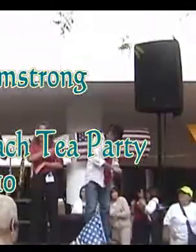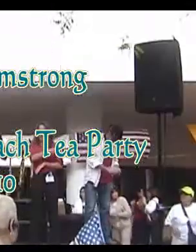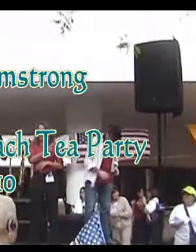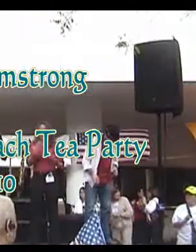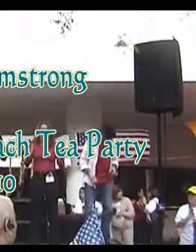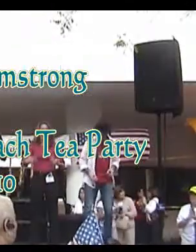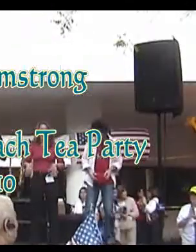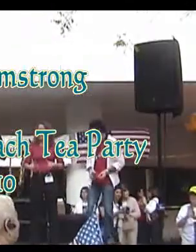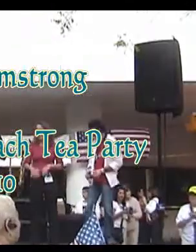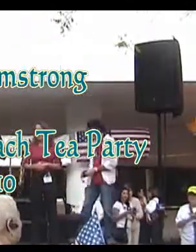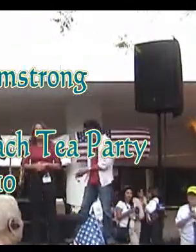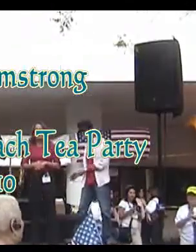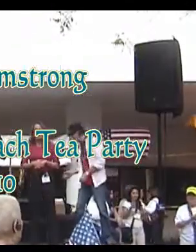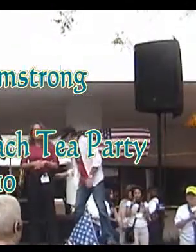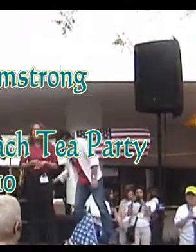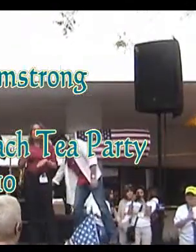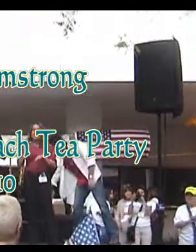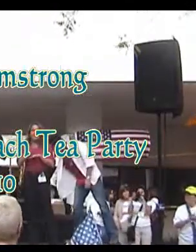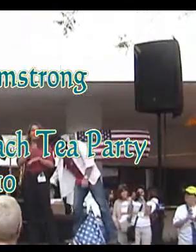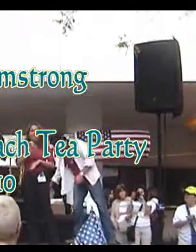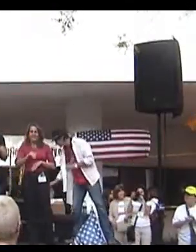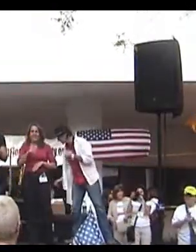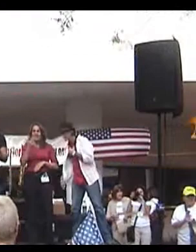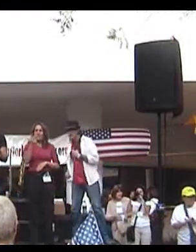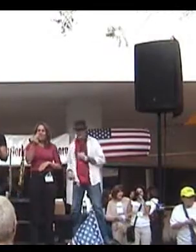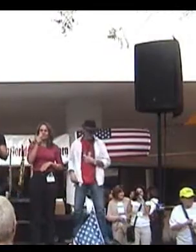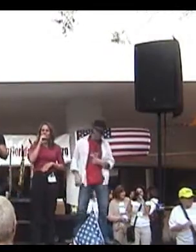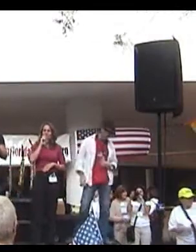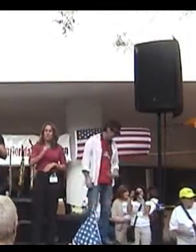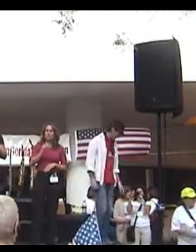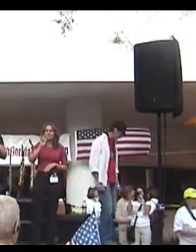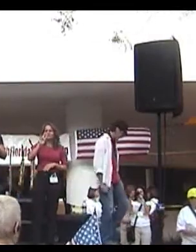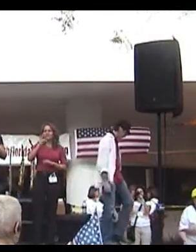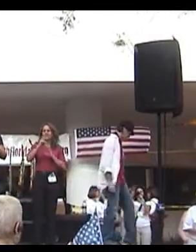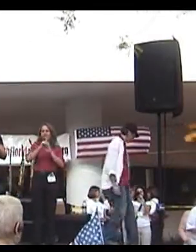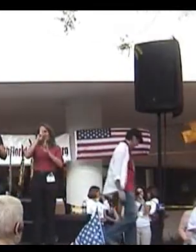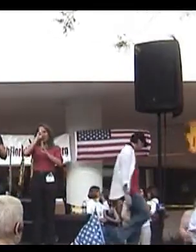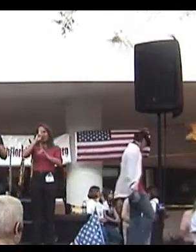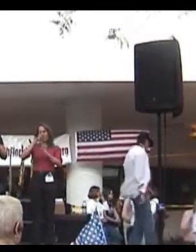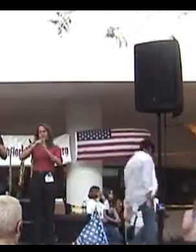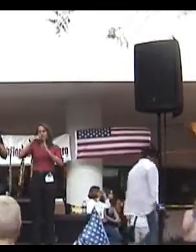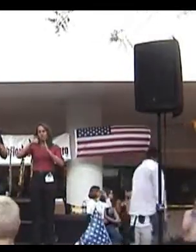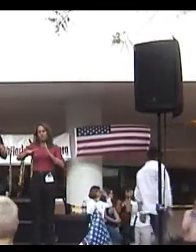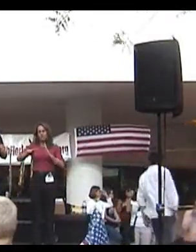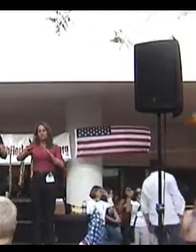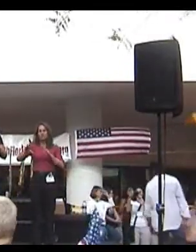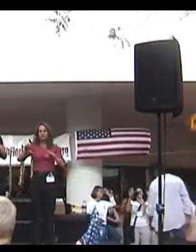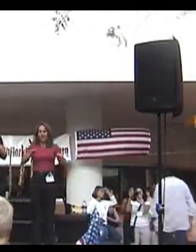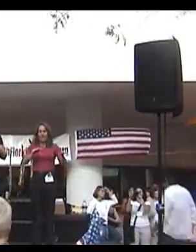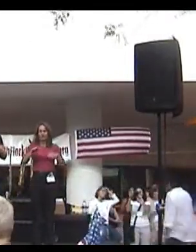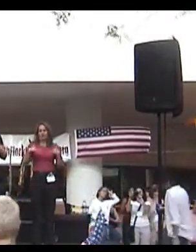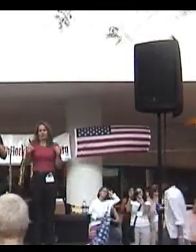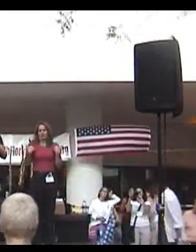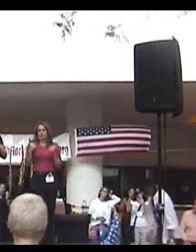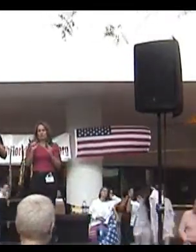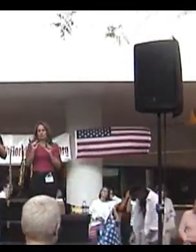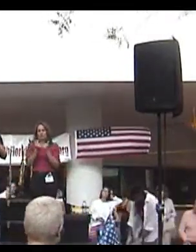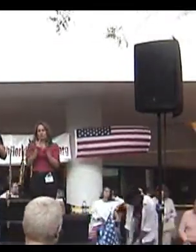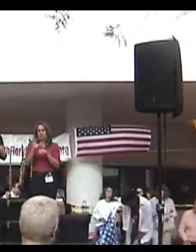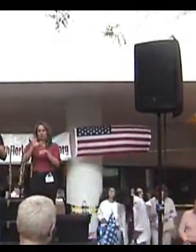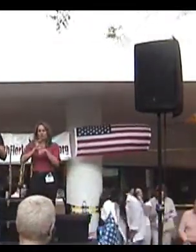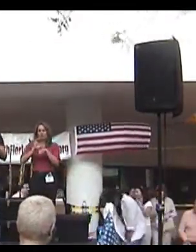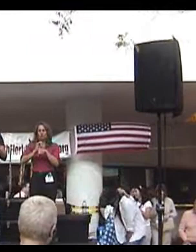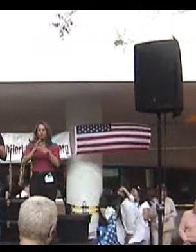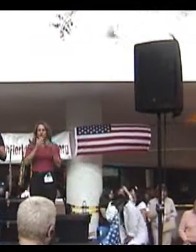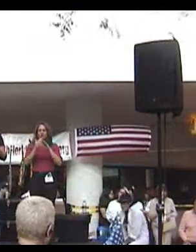I'll tell you how you follow it. You follow it with a 13-year-old 7th grade honor student who's active in his youth group at church. He